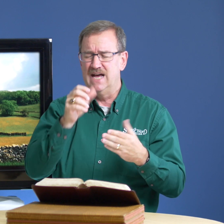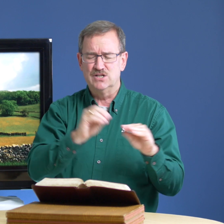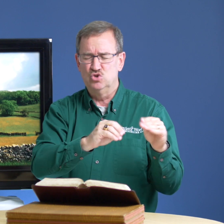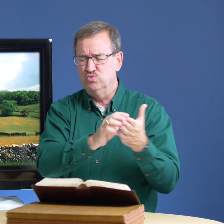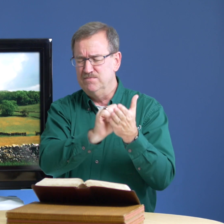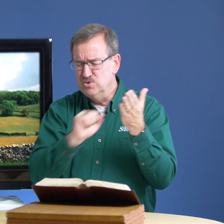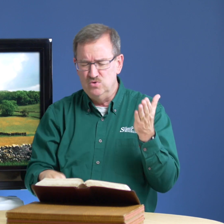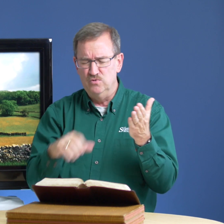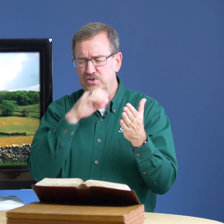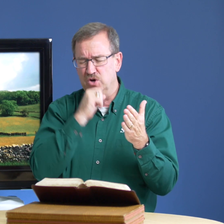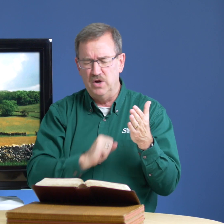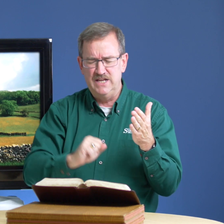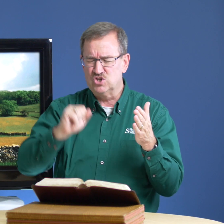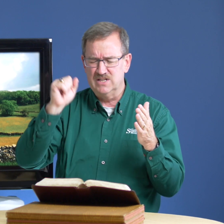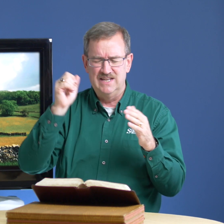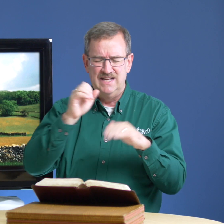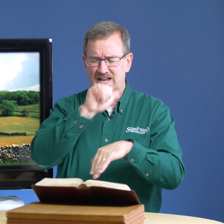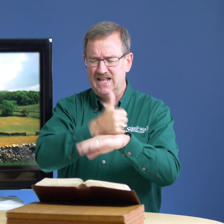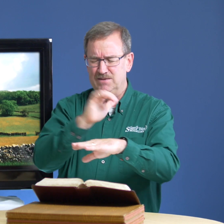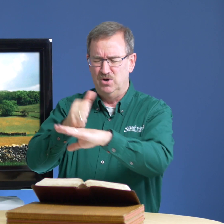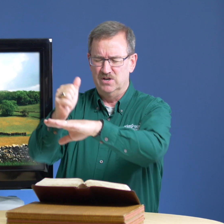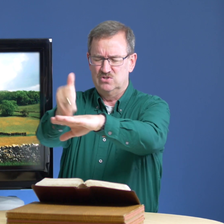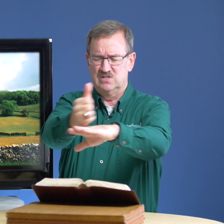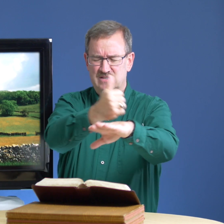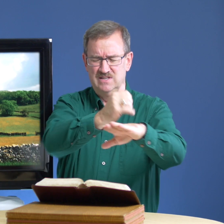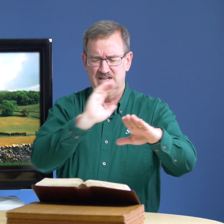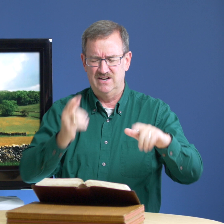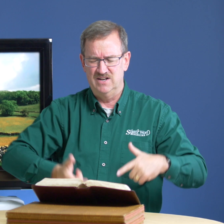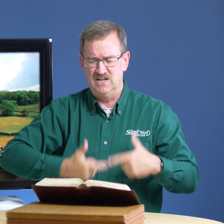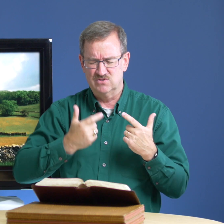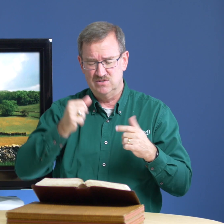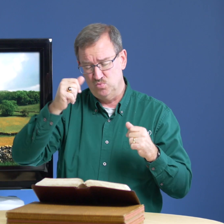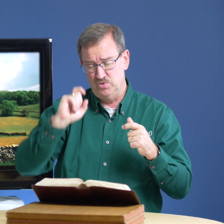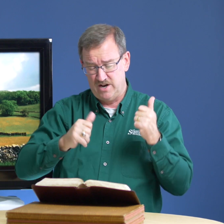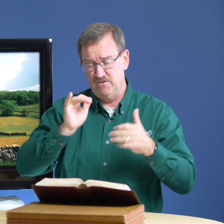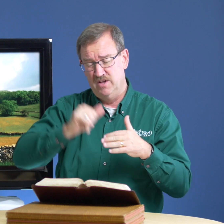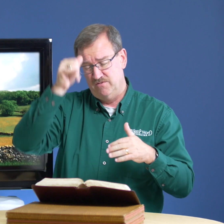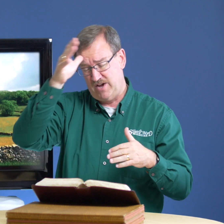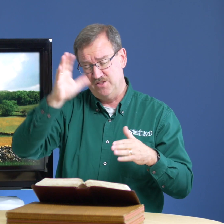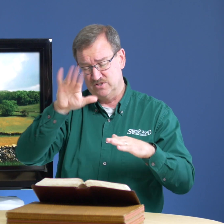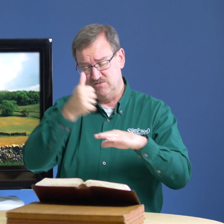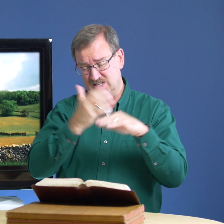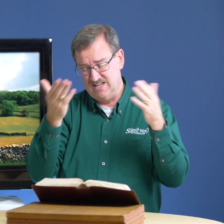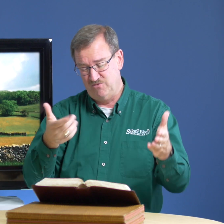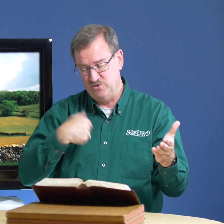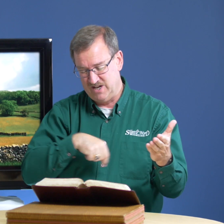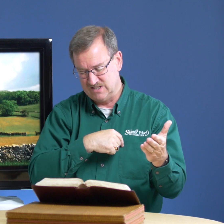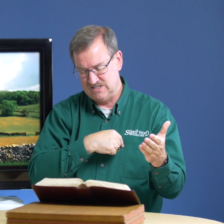not to remove the ancient landmarks in our lives that our fathers have set down for us